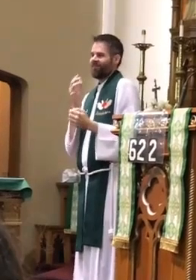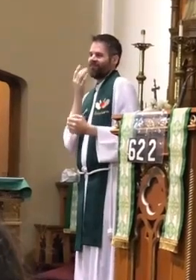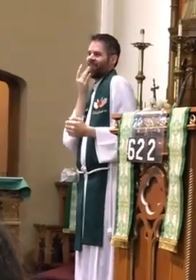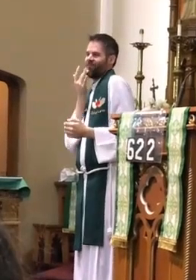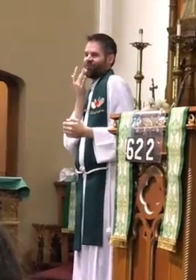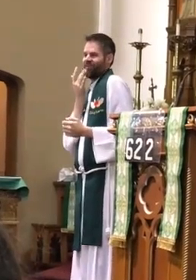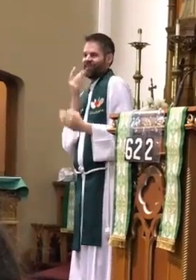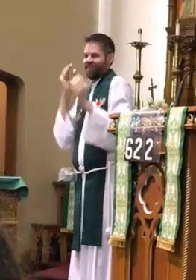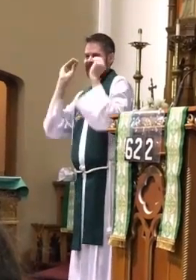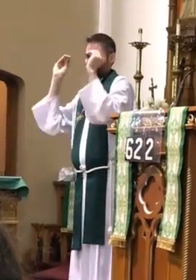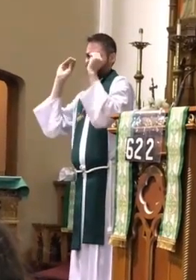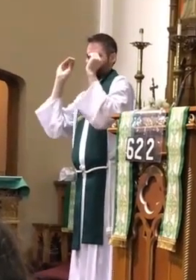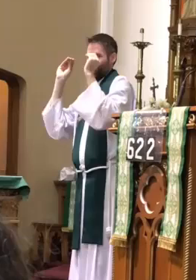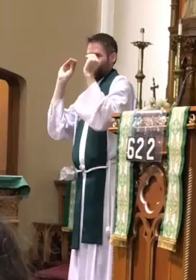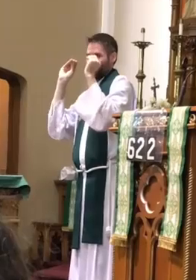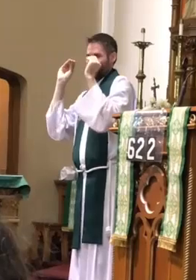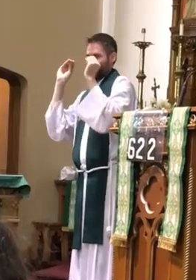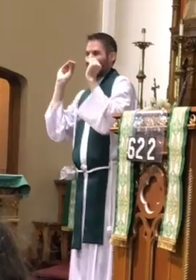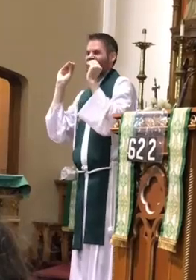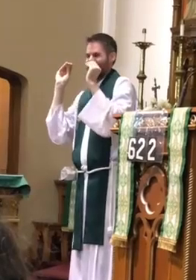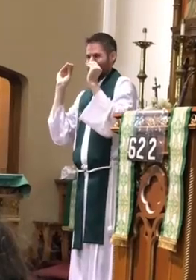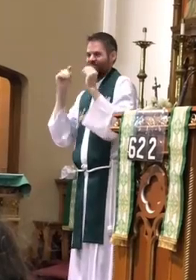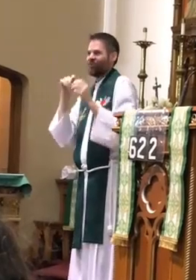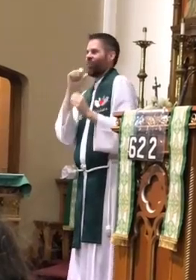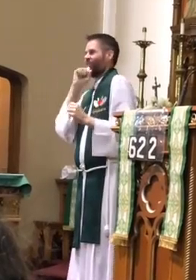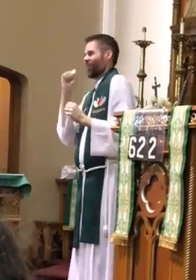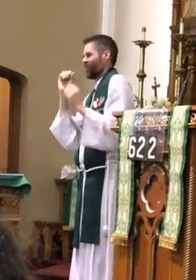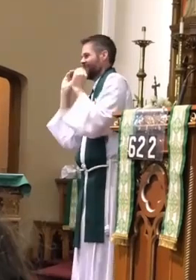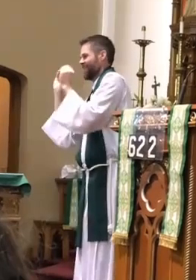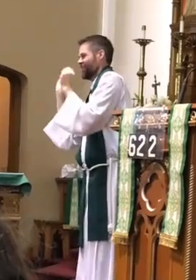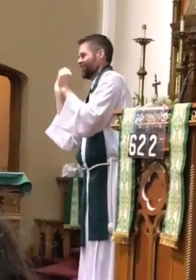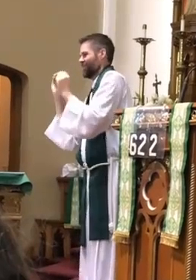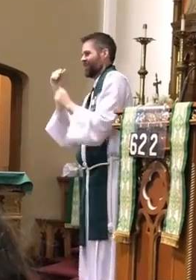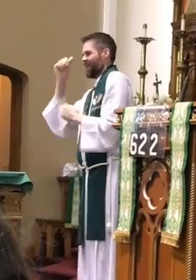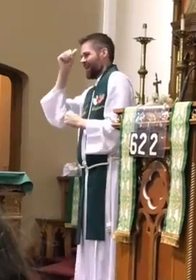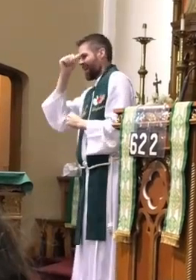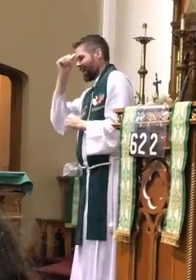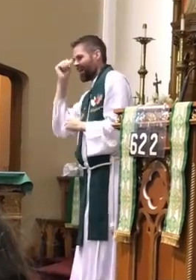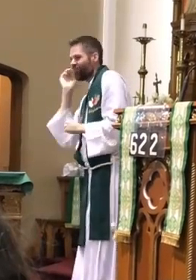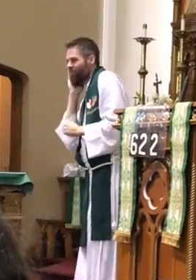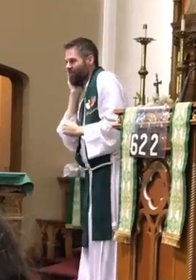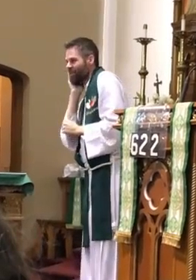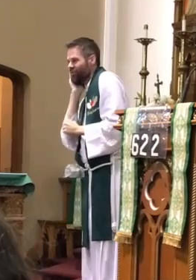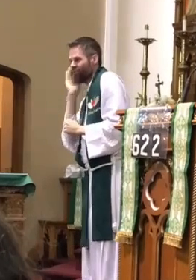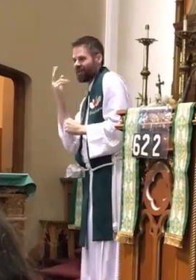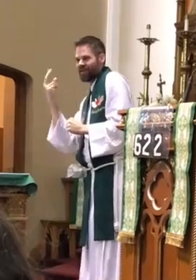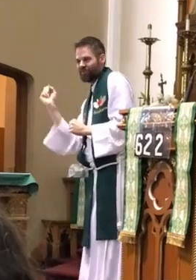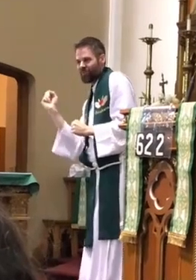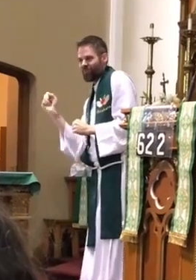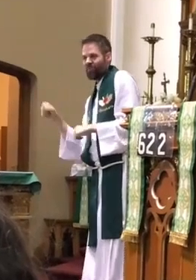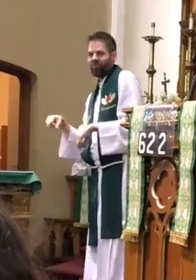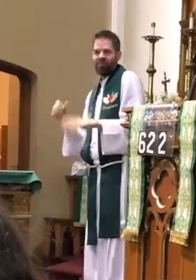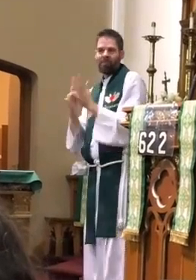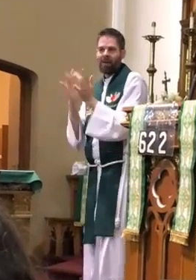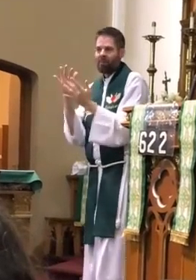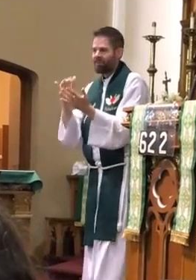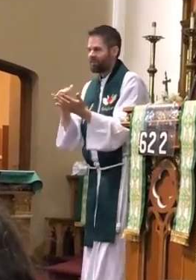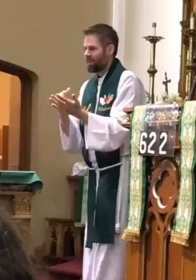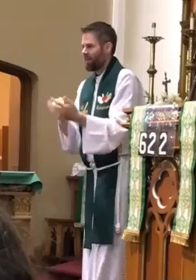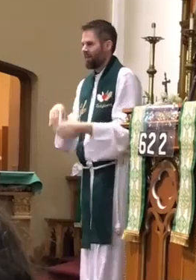The first T in Patty, I would say, is one of her many gifts as a teacher. She taught confirmation in high school,